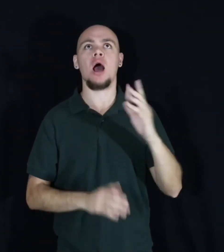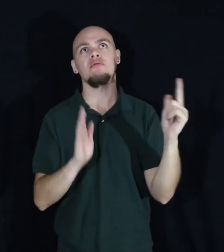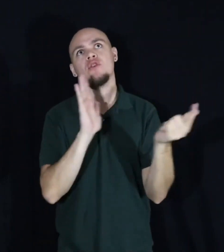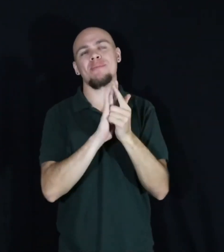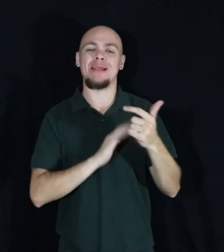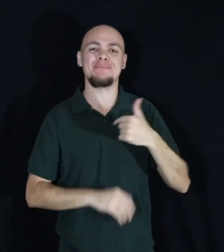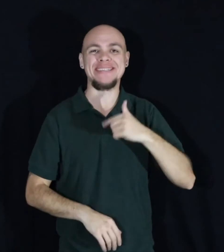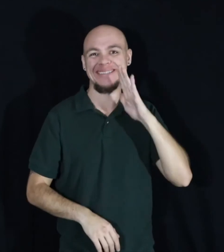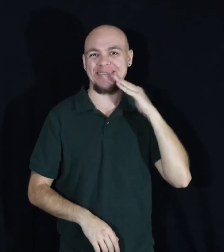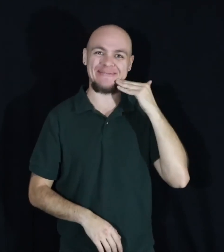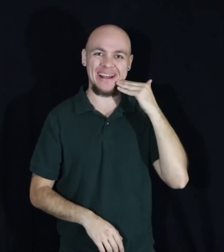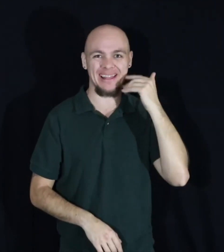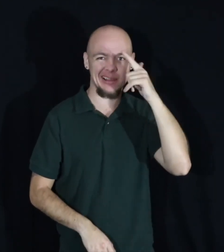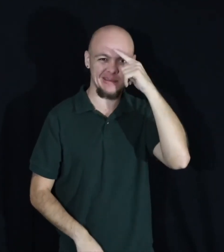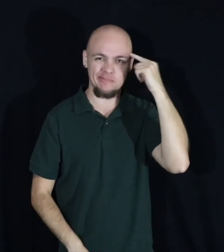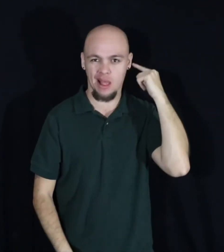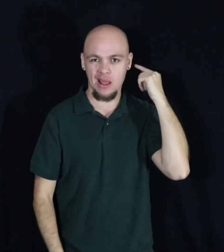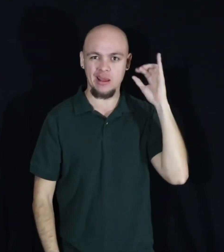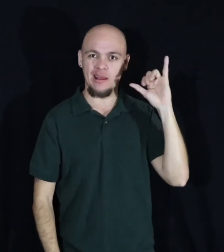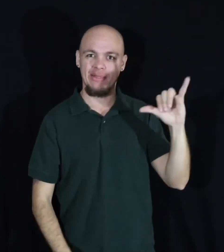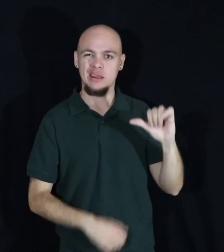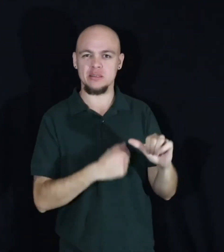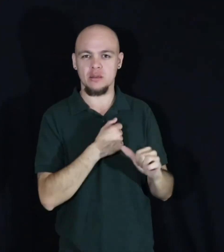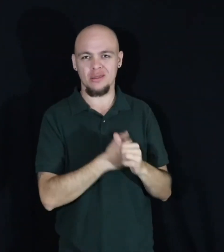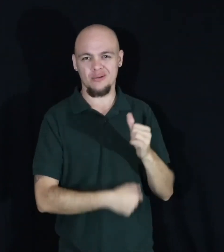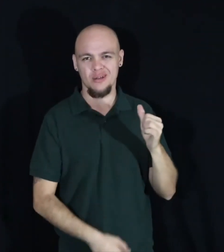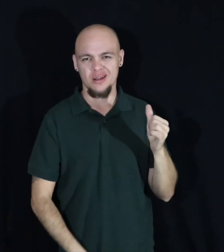black. And now they see that as a threat.